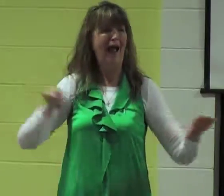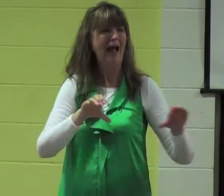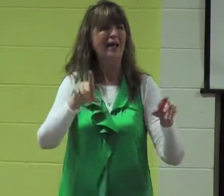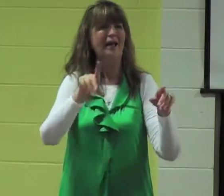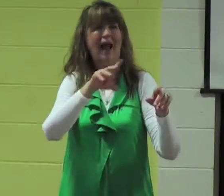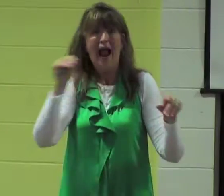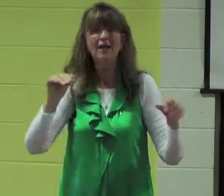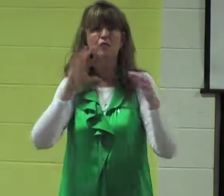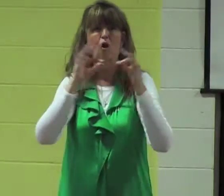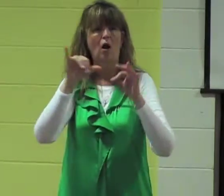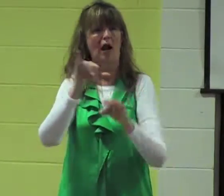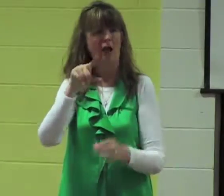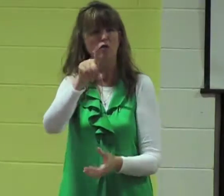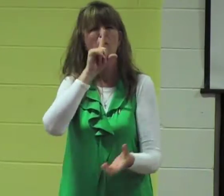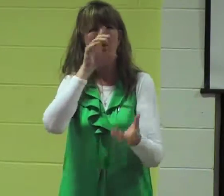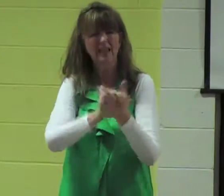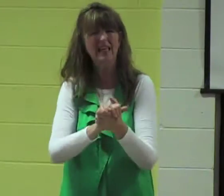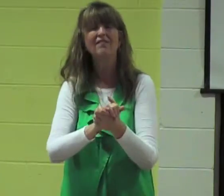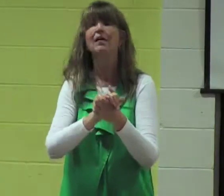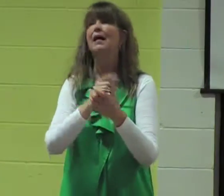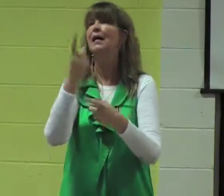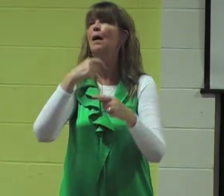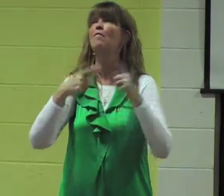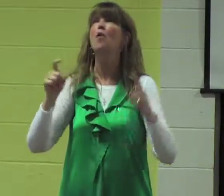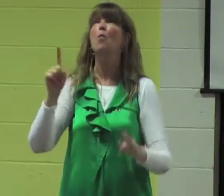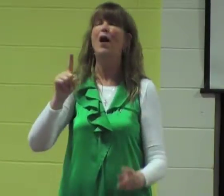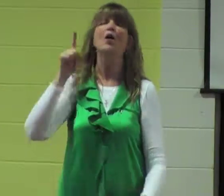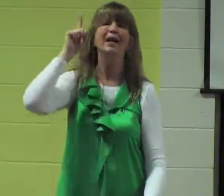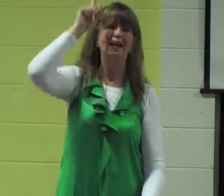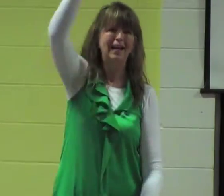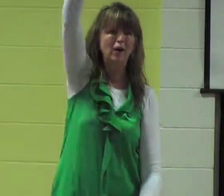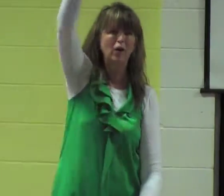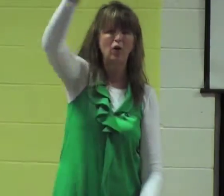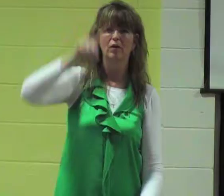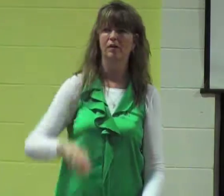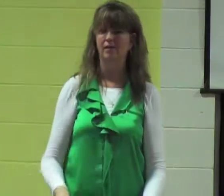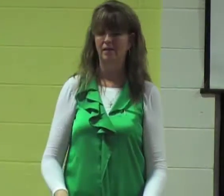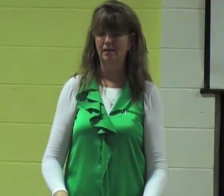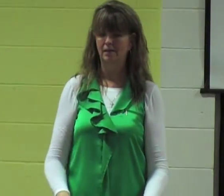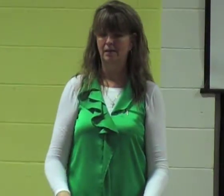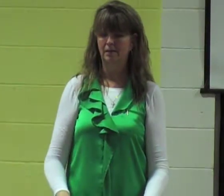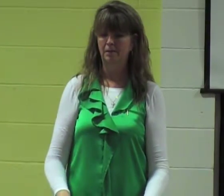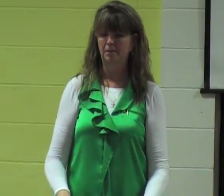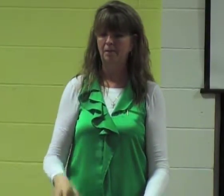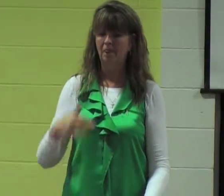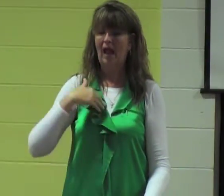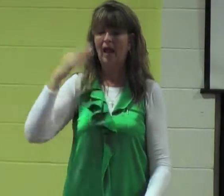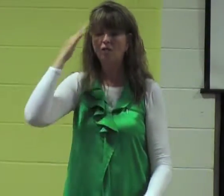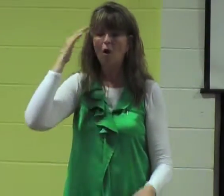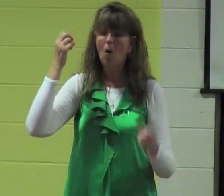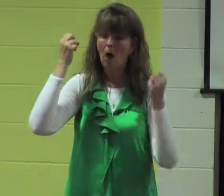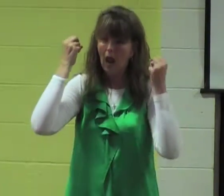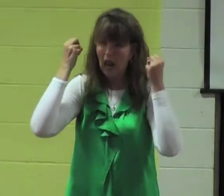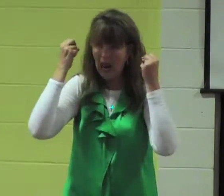from God so act like they believe it that he skills are from him